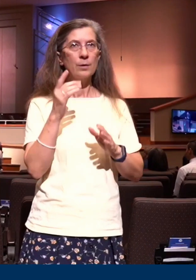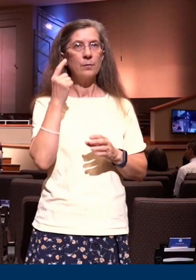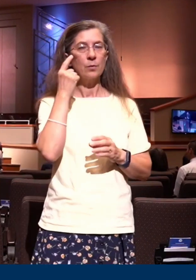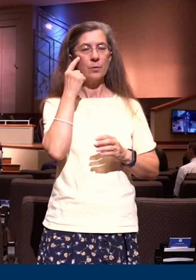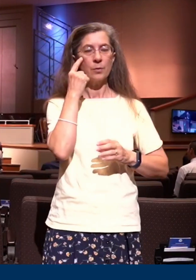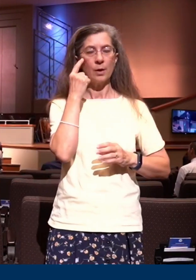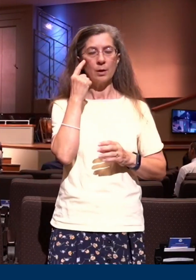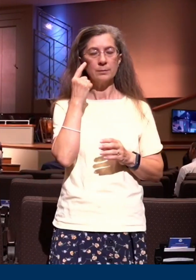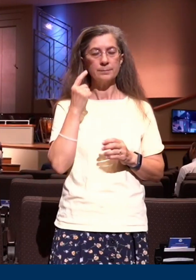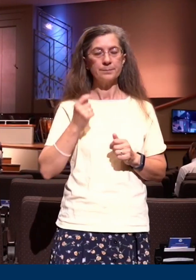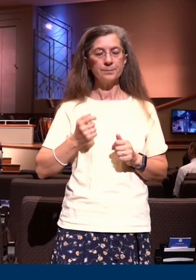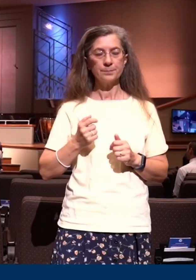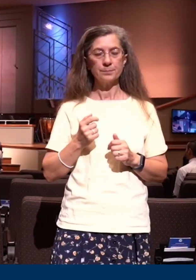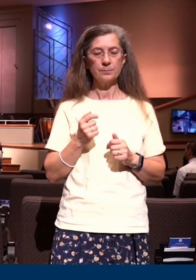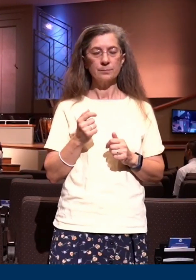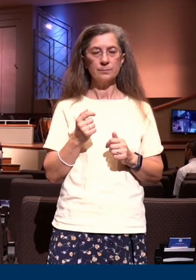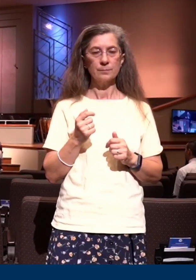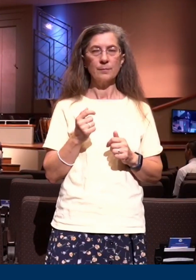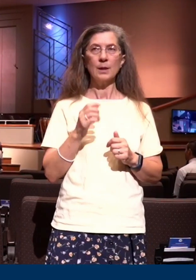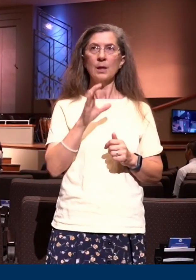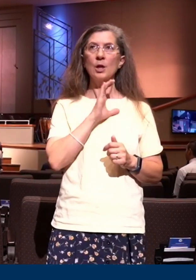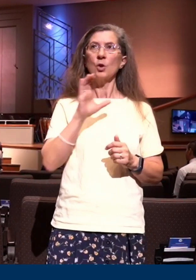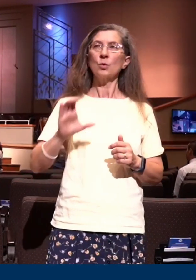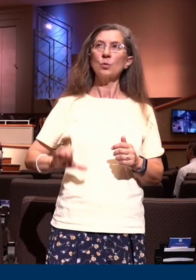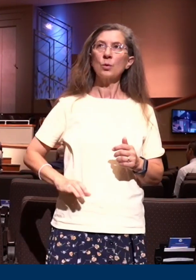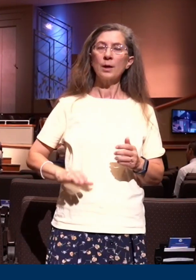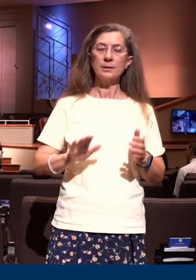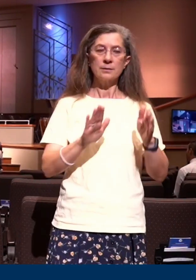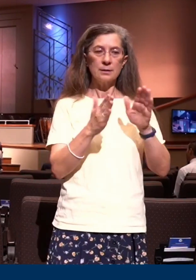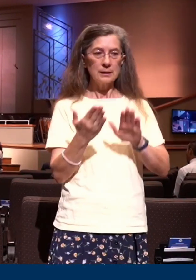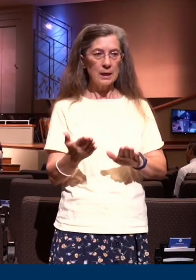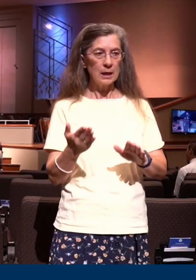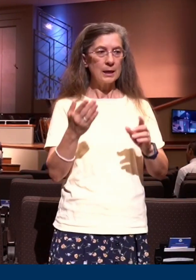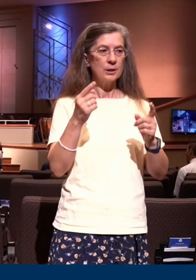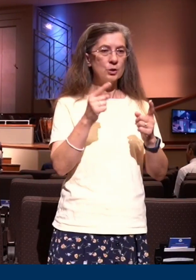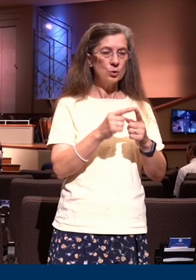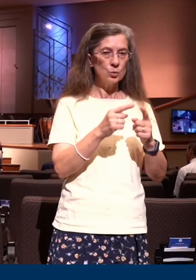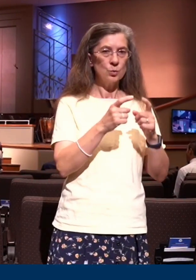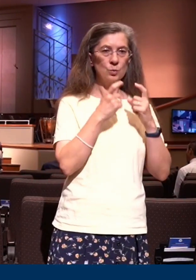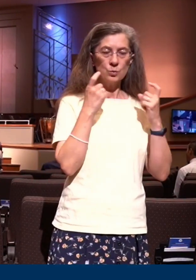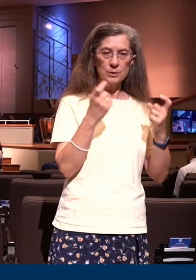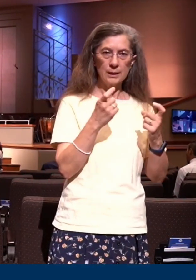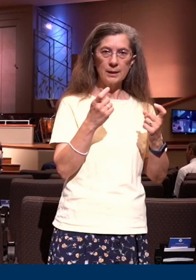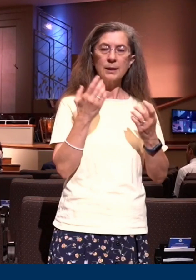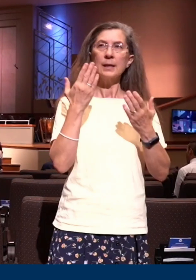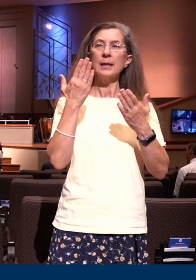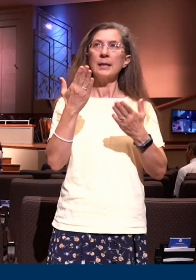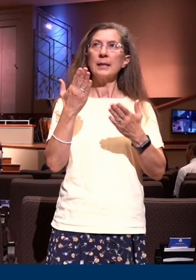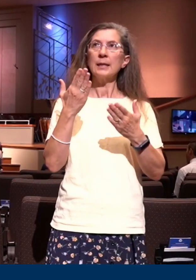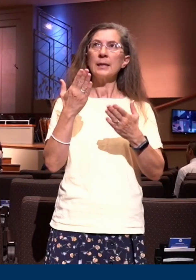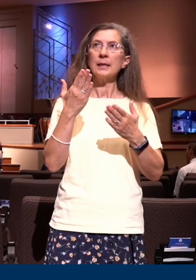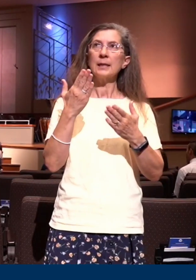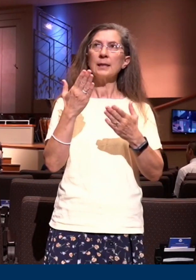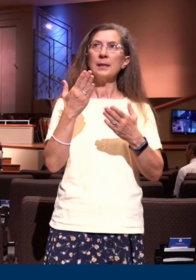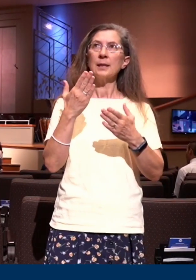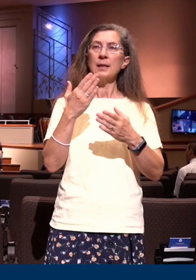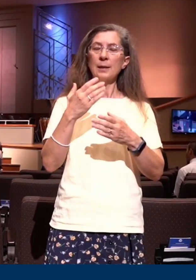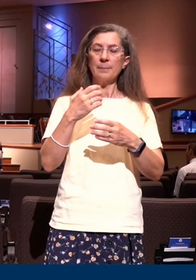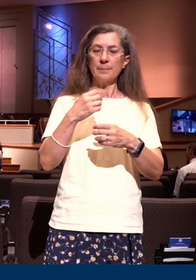thought that Christ died unto sin that He was made what we were that He